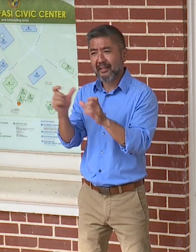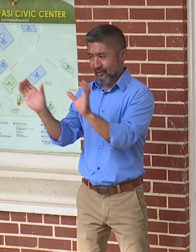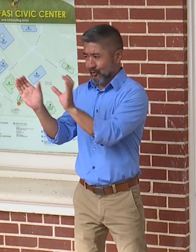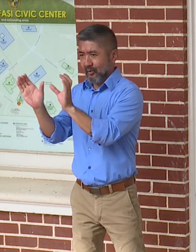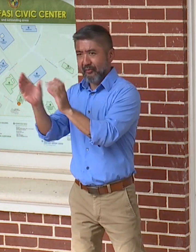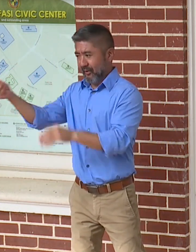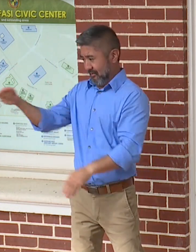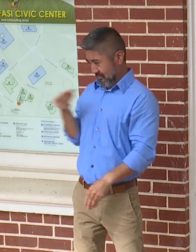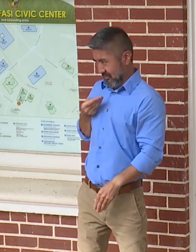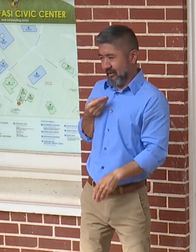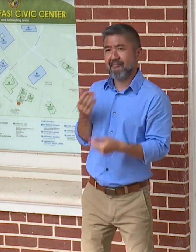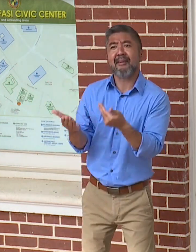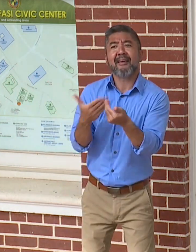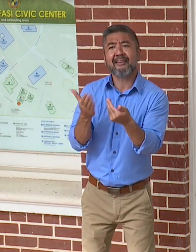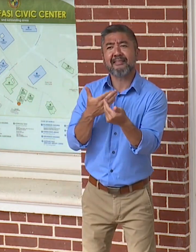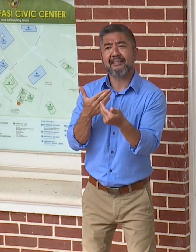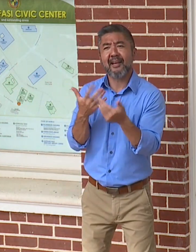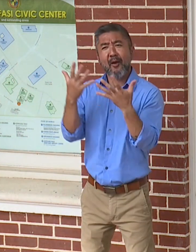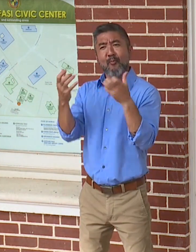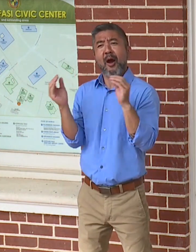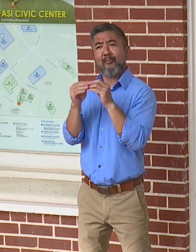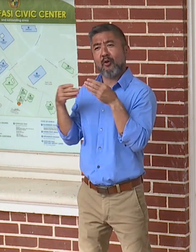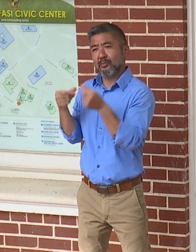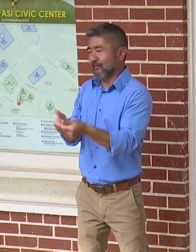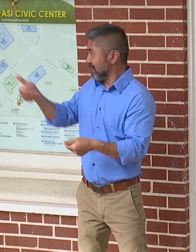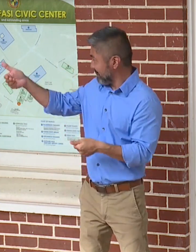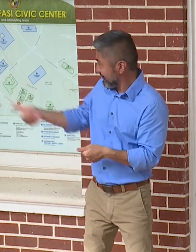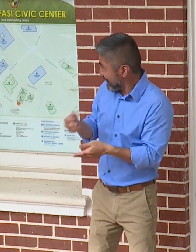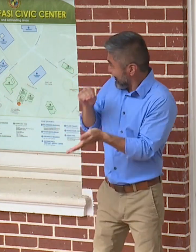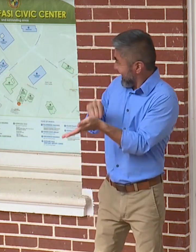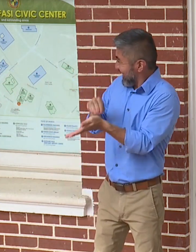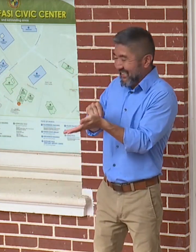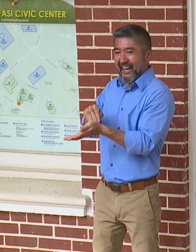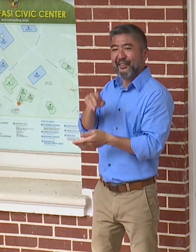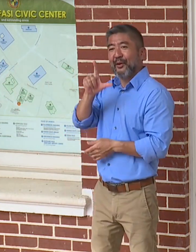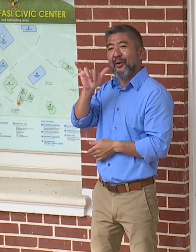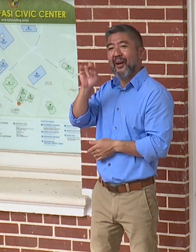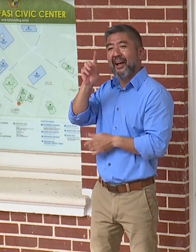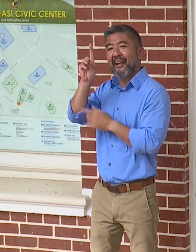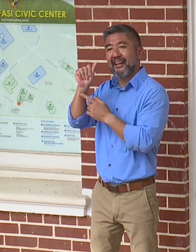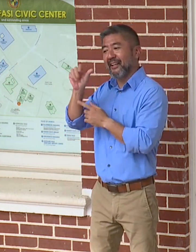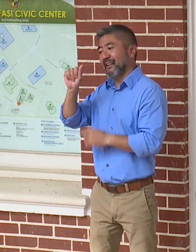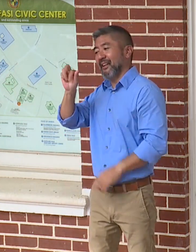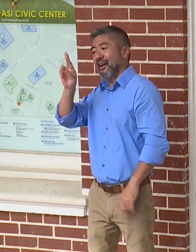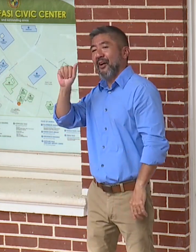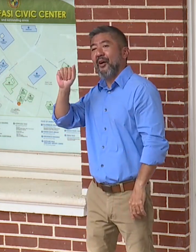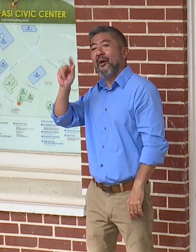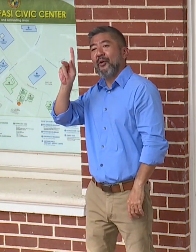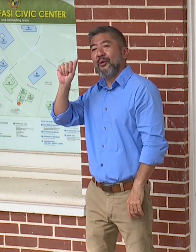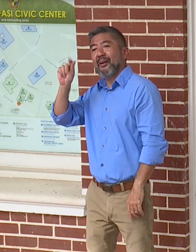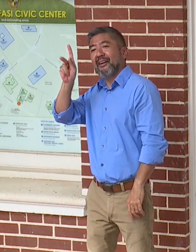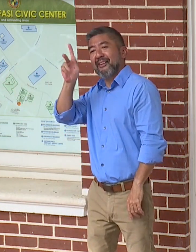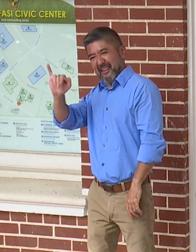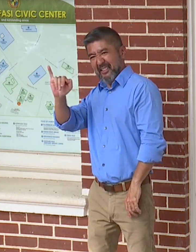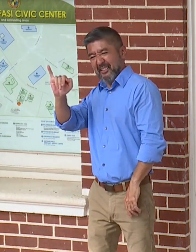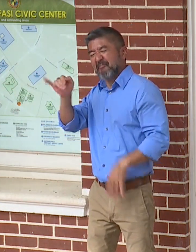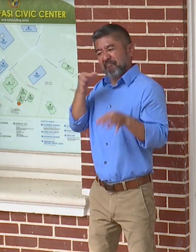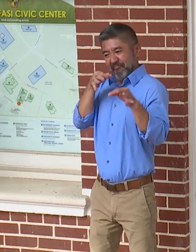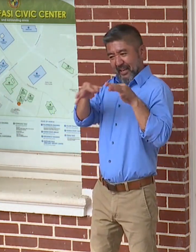efficiency is what we're after. So I'd like to introduce Dr. Linda Arakaki from the Association to share a few words.